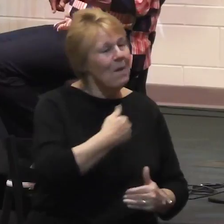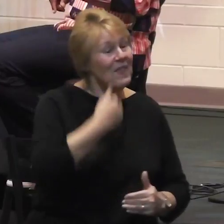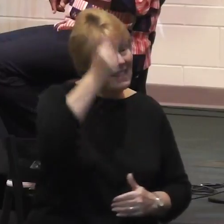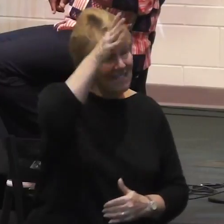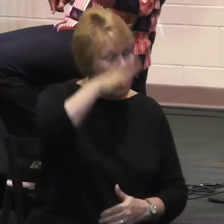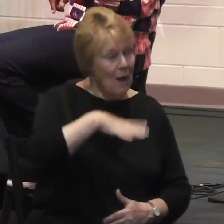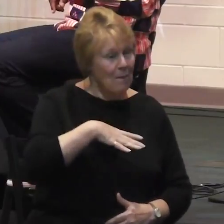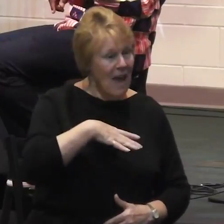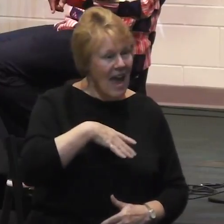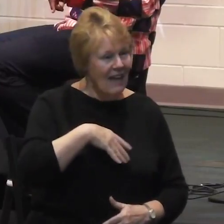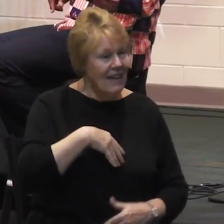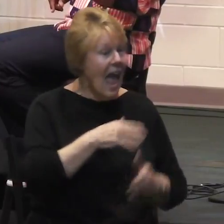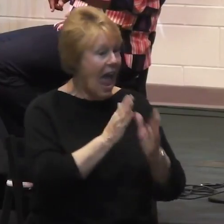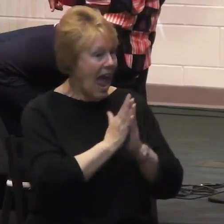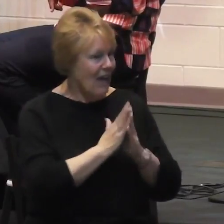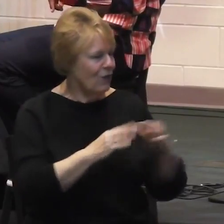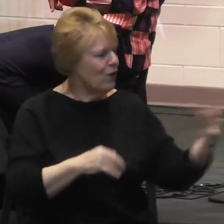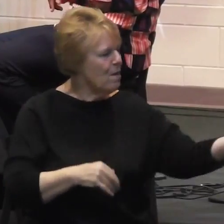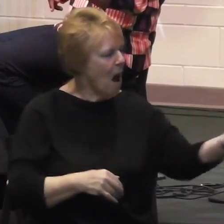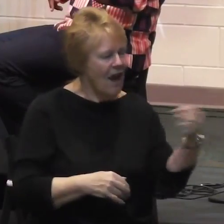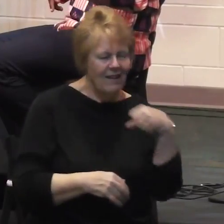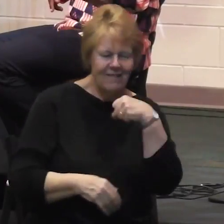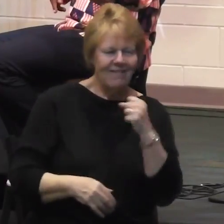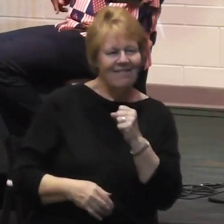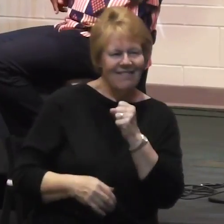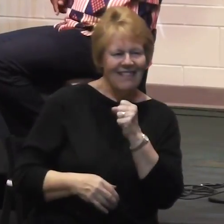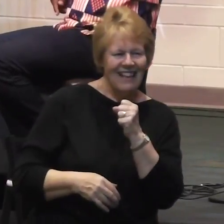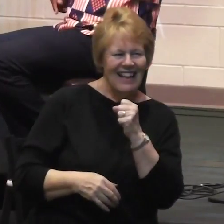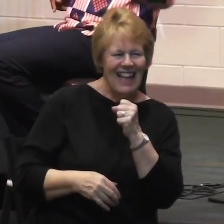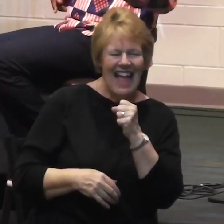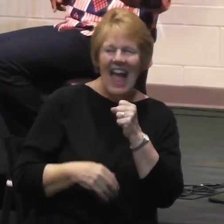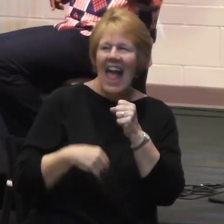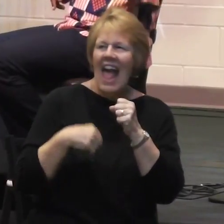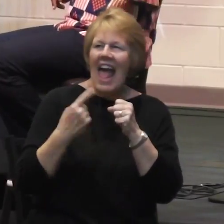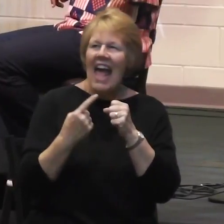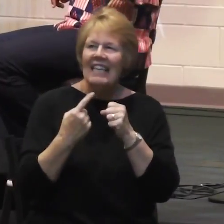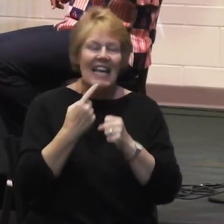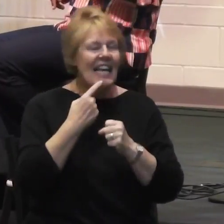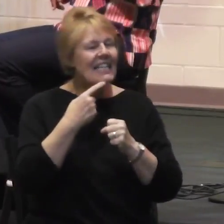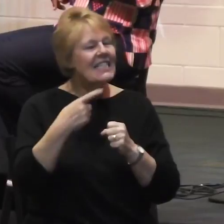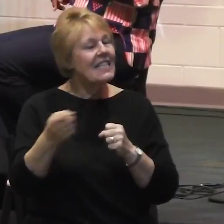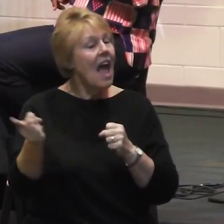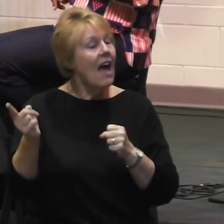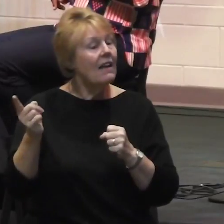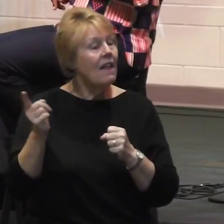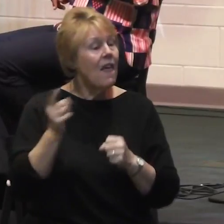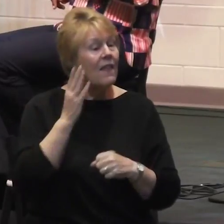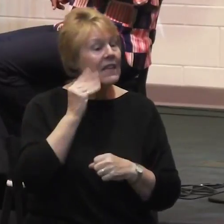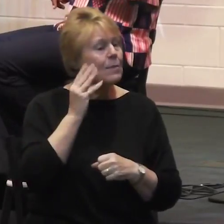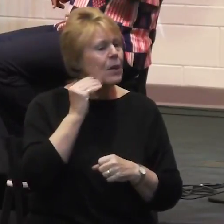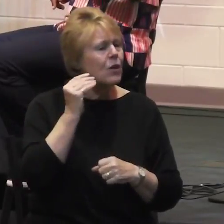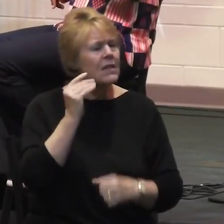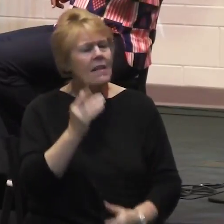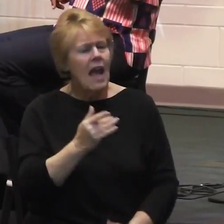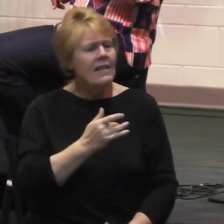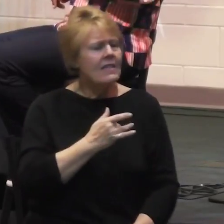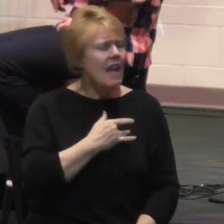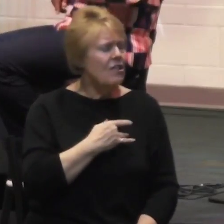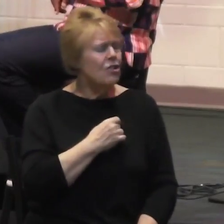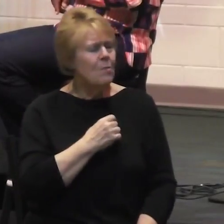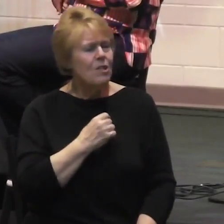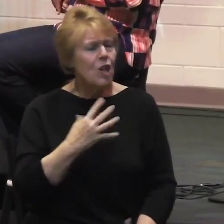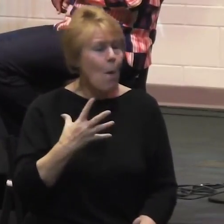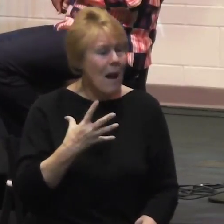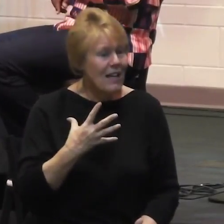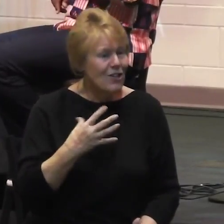took the mic, asked for the mic, and he took the mic, and he said that the experience had touched him so much that he would